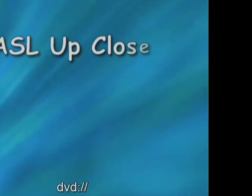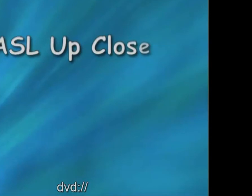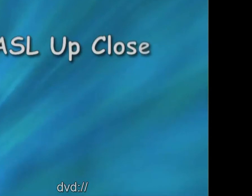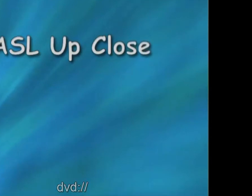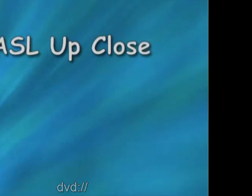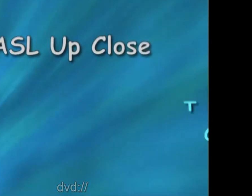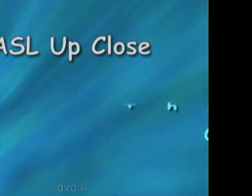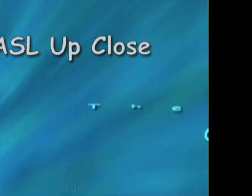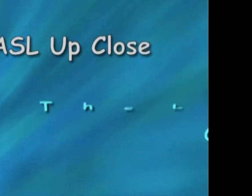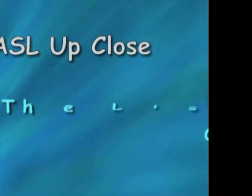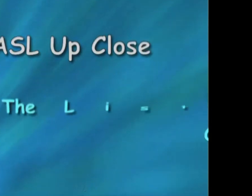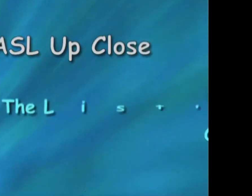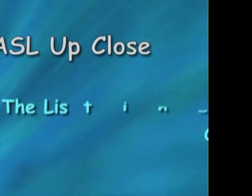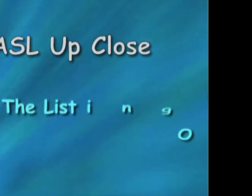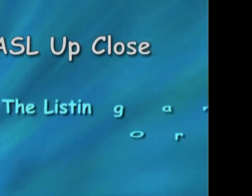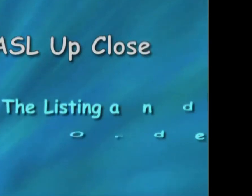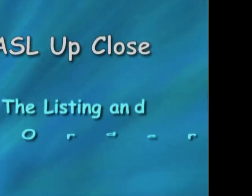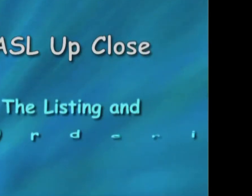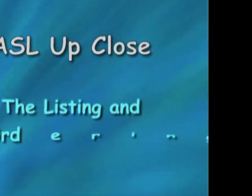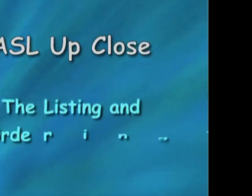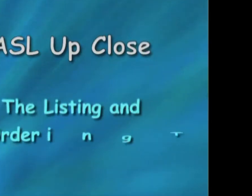Here's Rita again with another clip from your textbook.